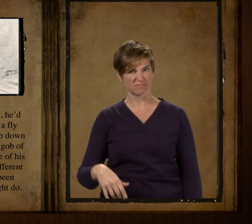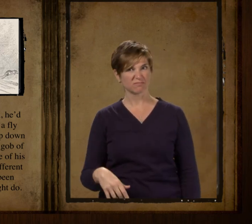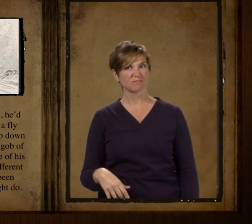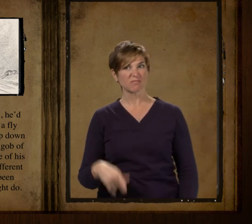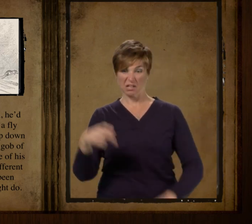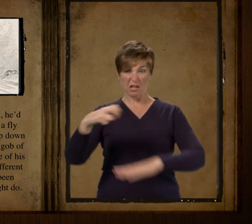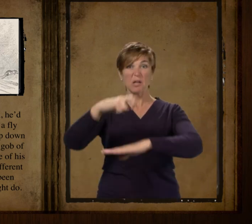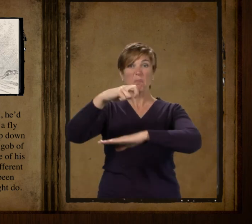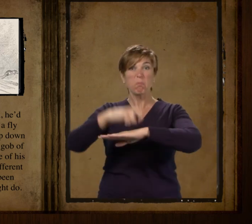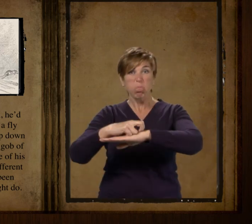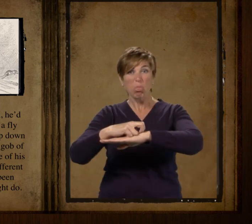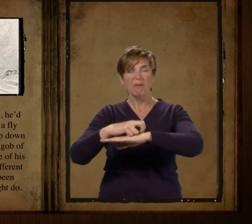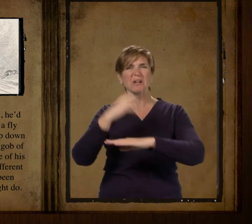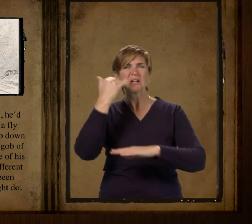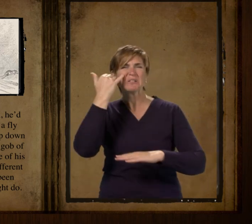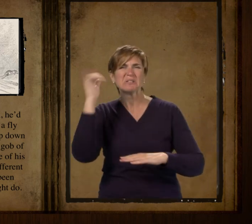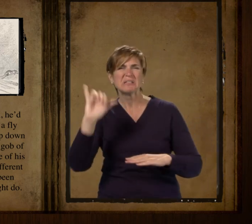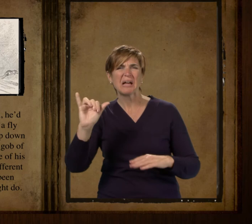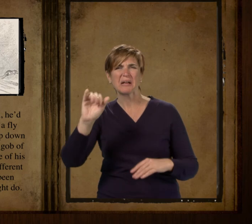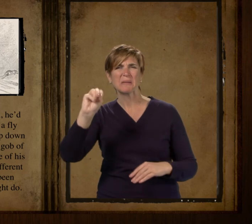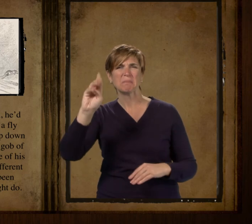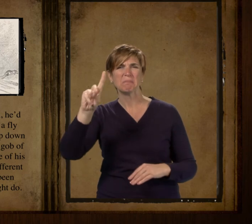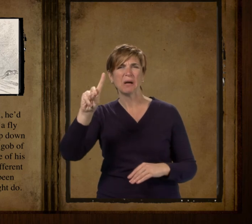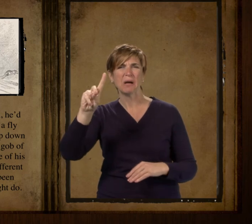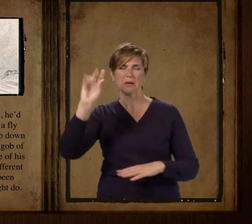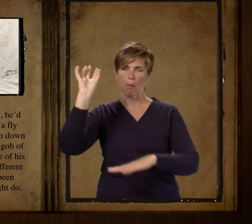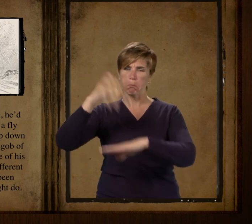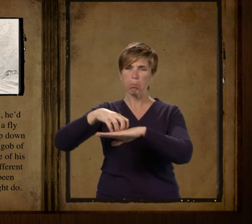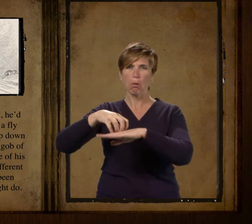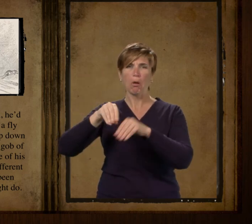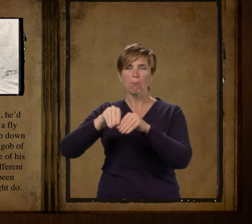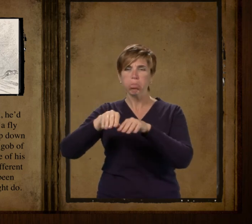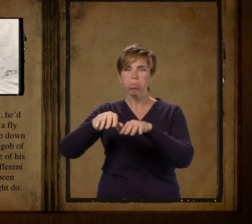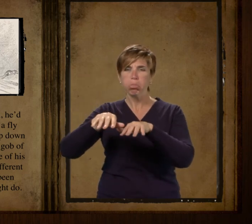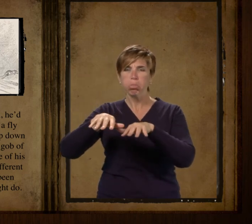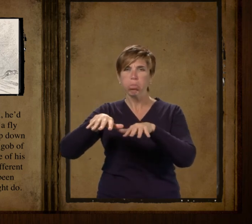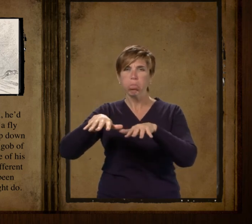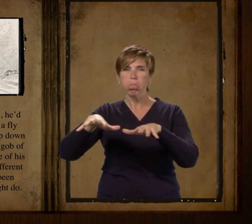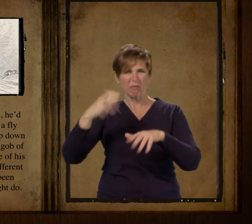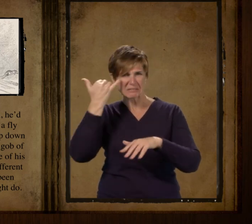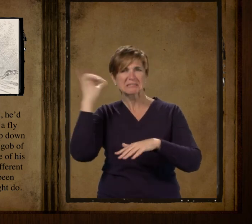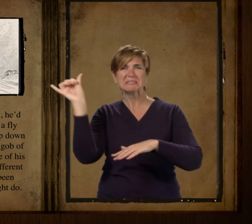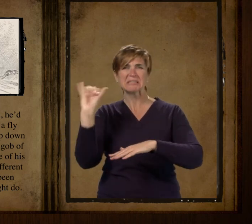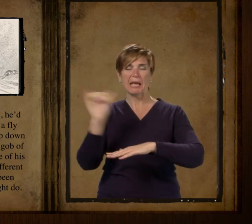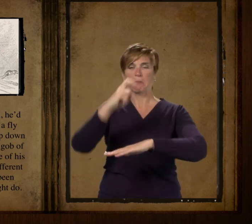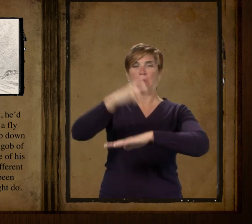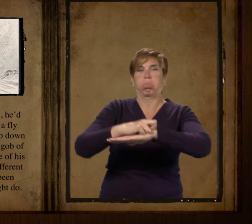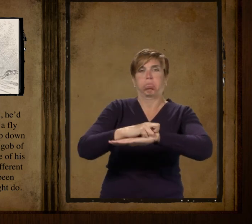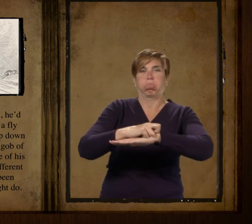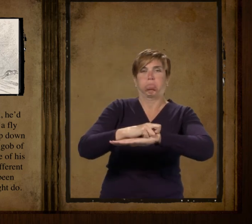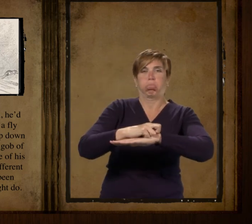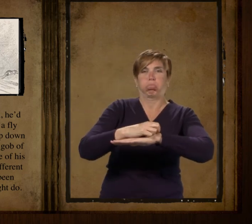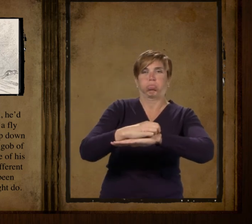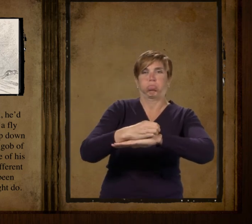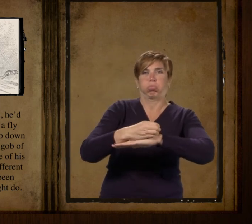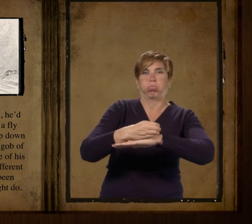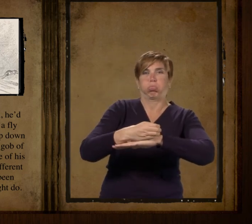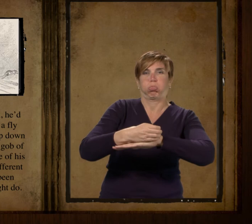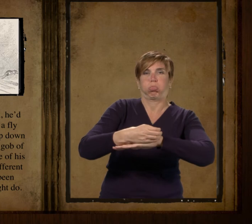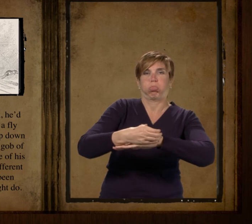off in the counter there and flopped down on the floor again as solid as a gob of mud and